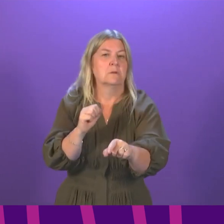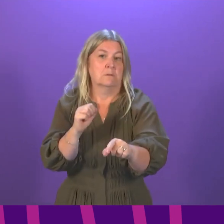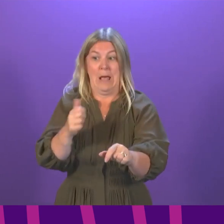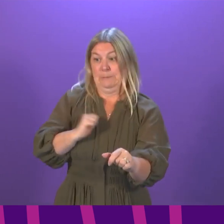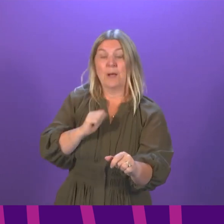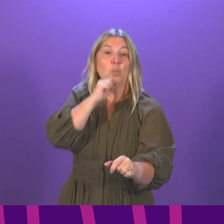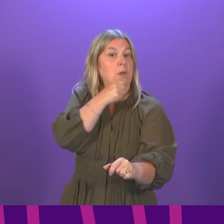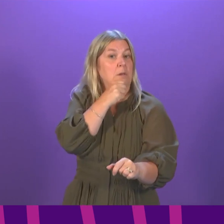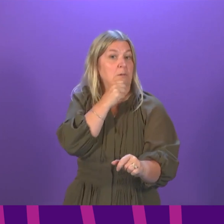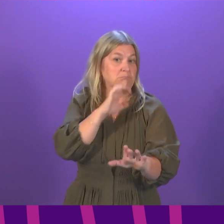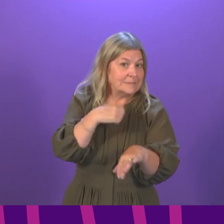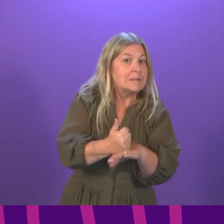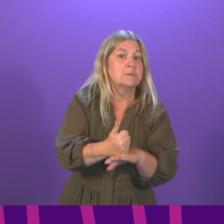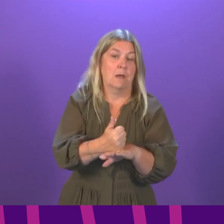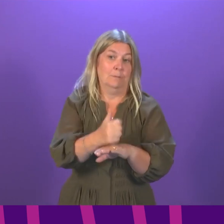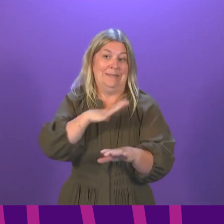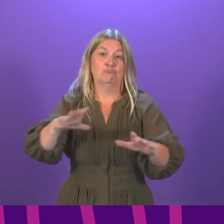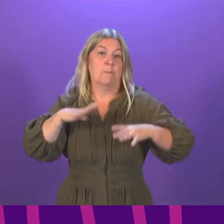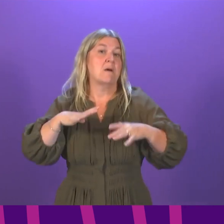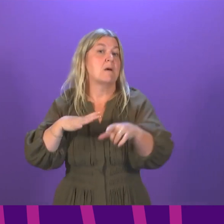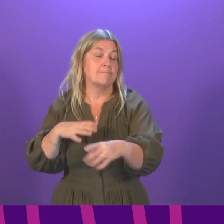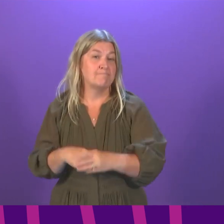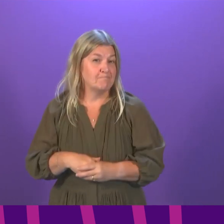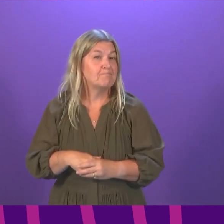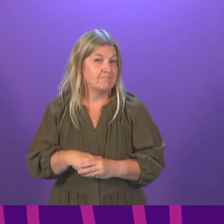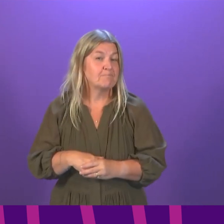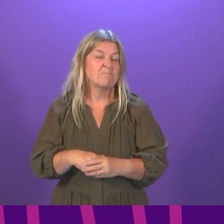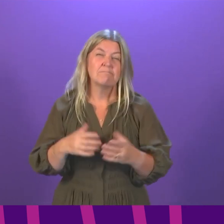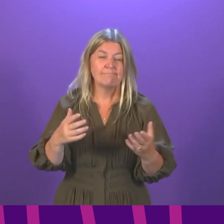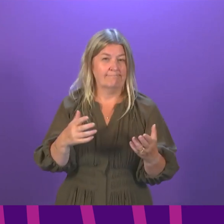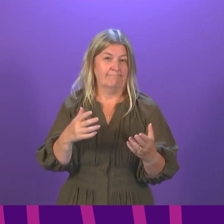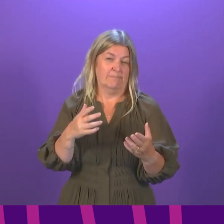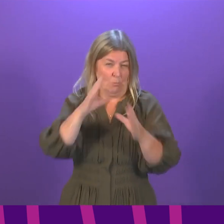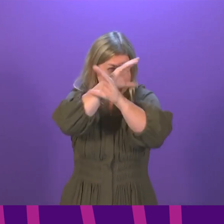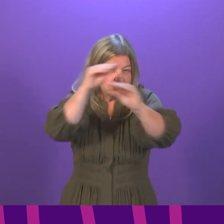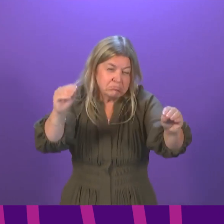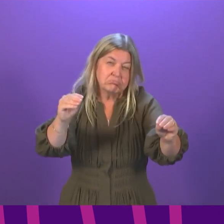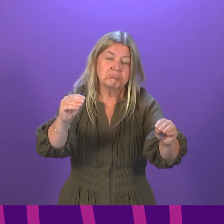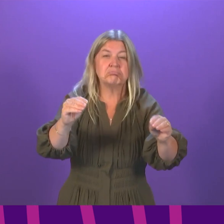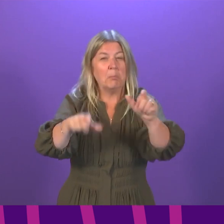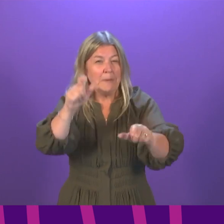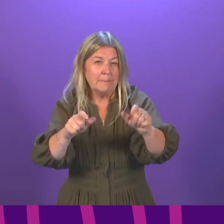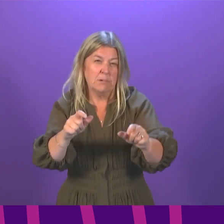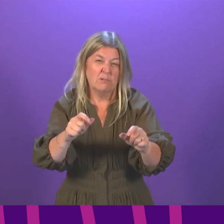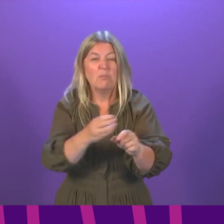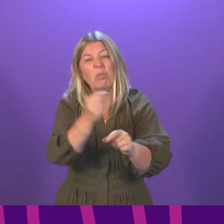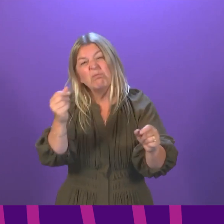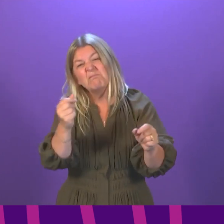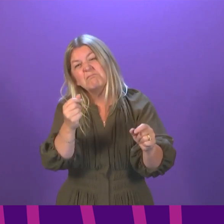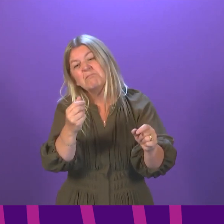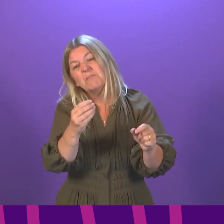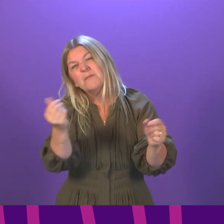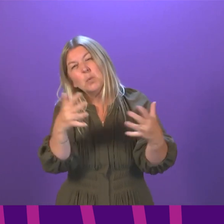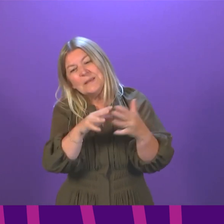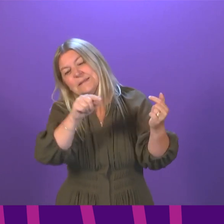that in order to get the preparations underway and would look to notify people as we go through the next few weeks and